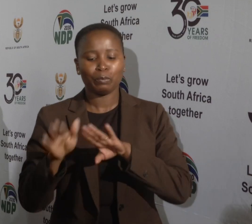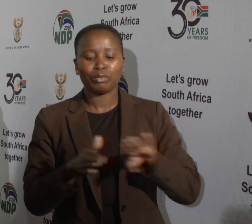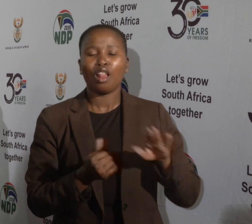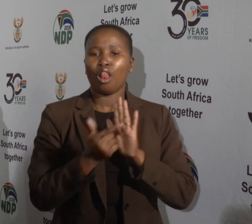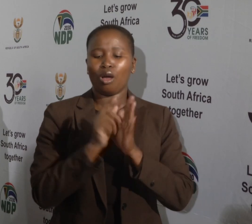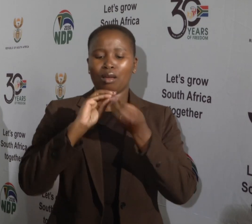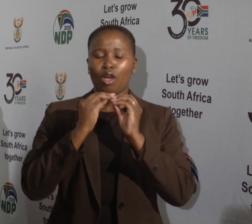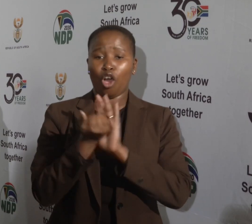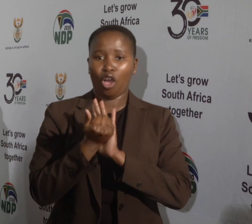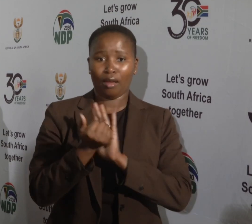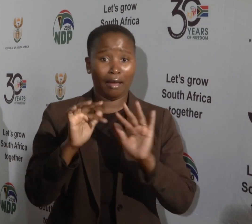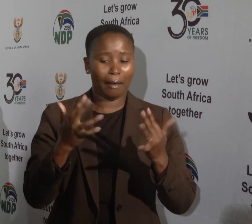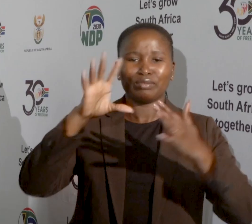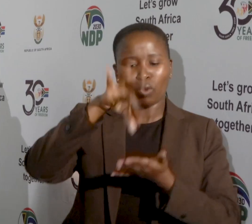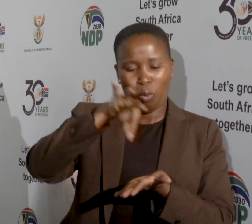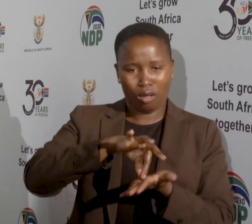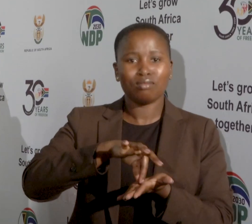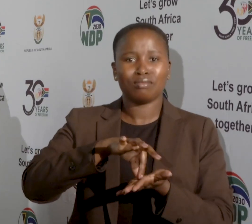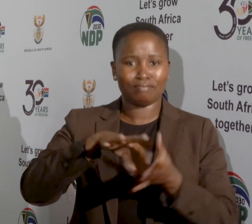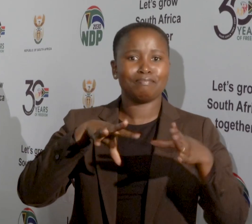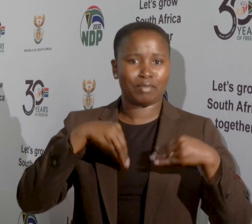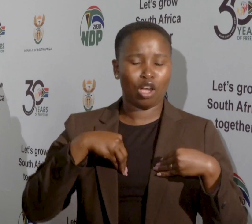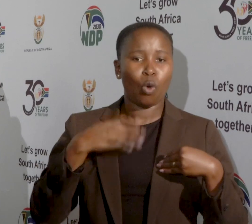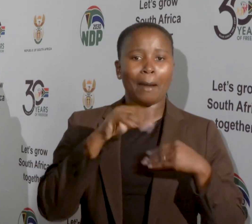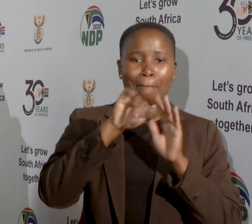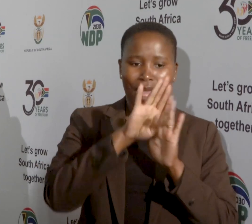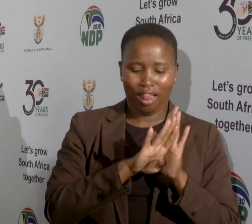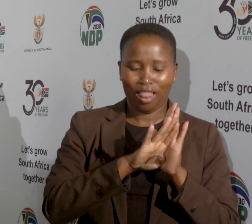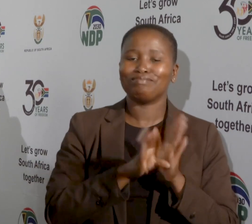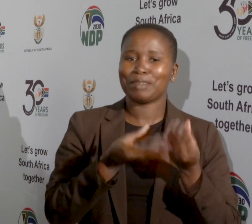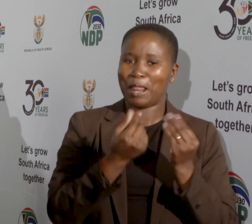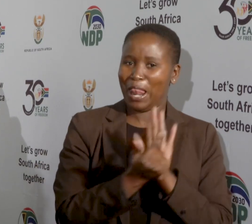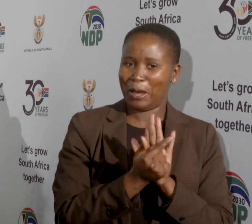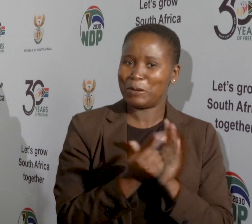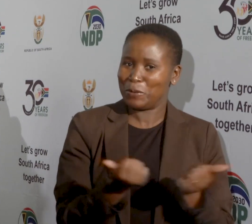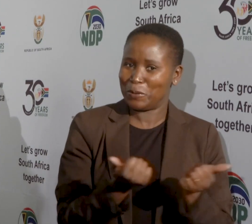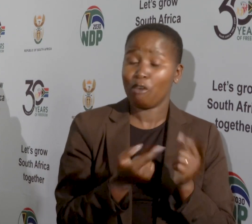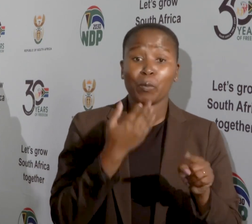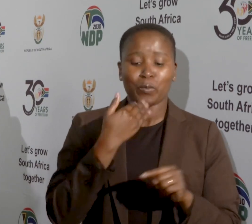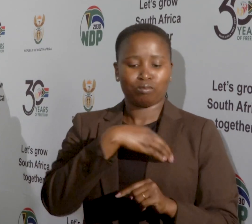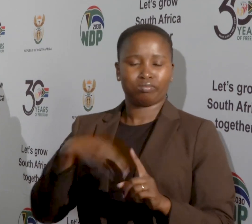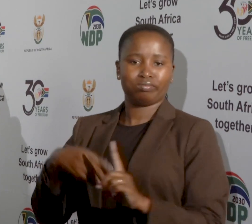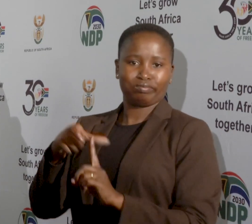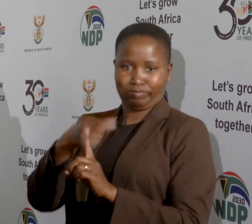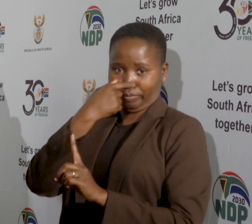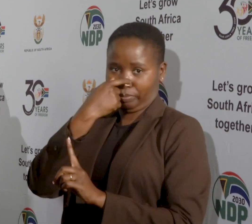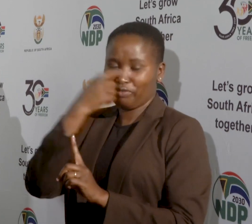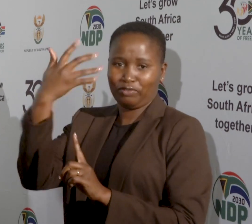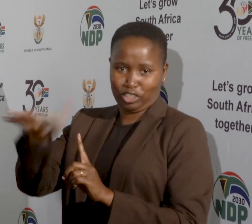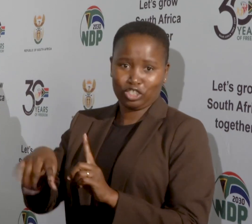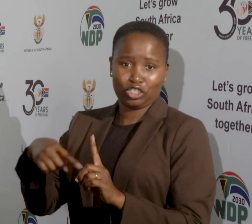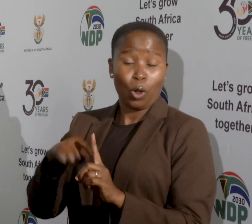Cabinet welcomed the signing of the bill into law by President Ramaphosa marking a significant